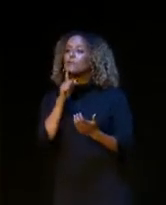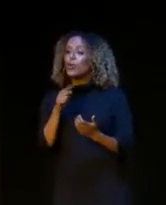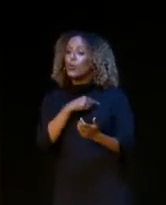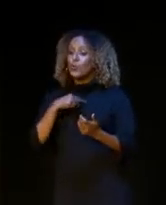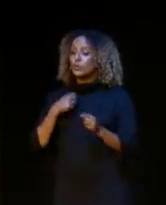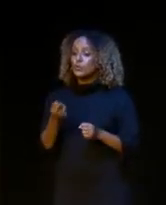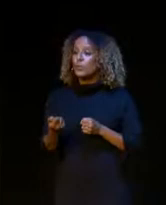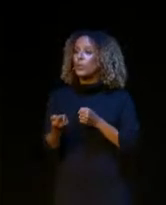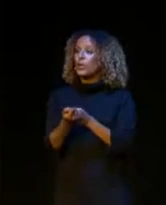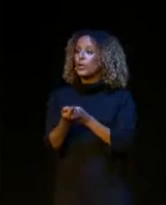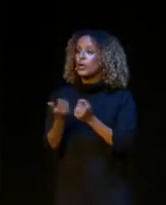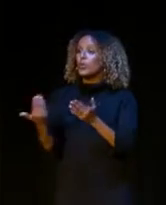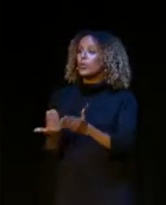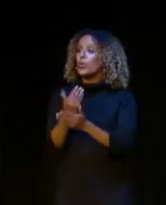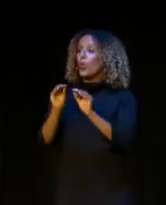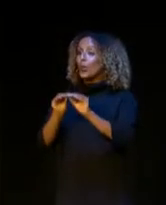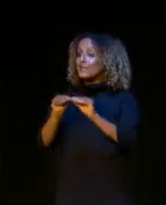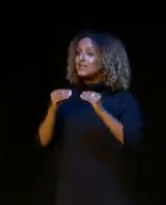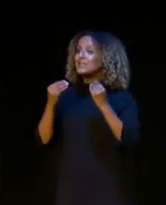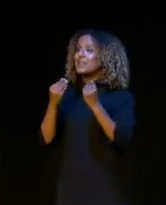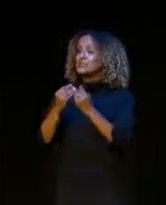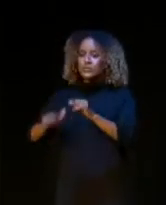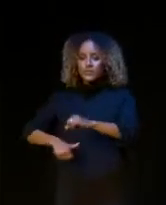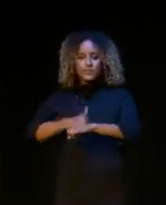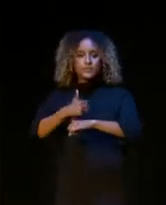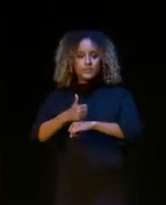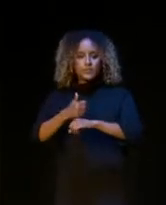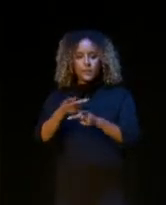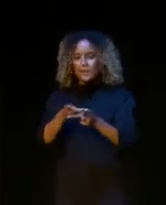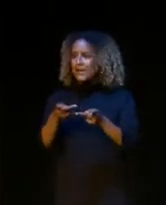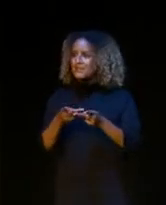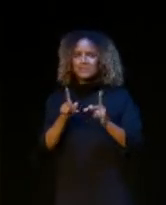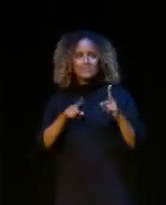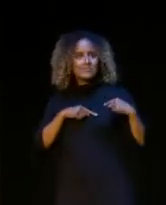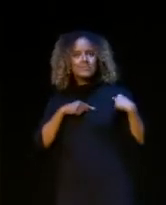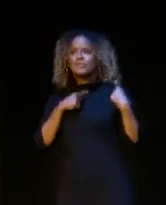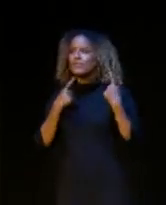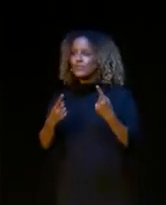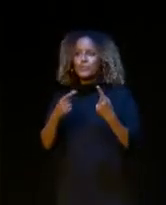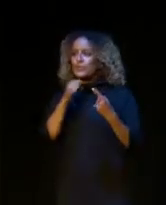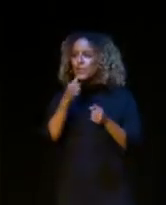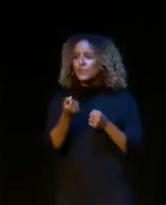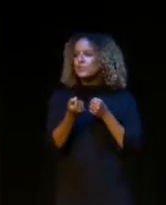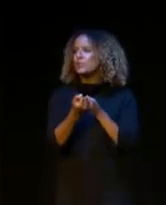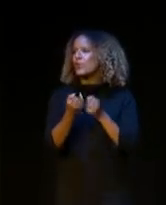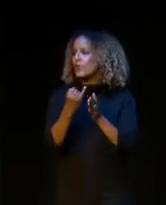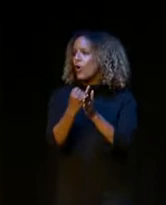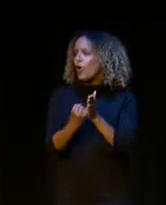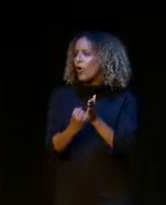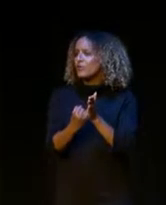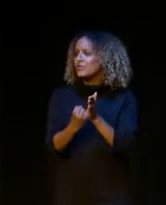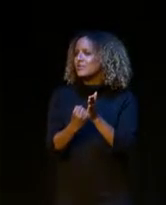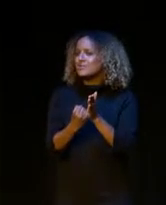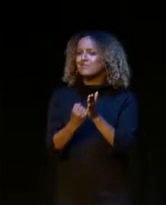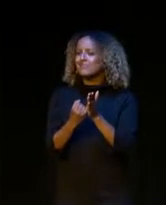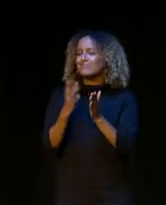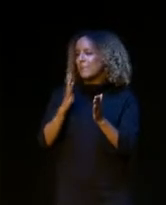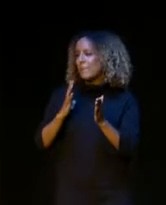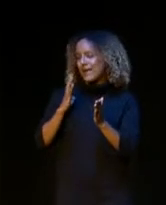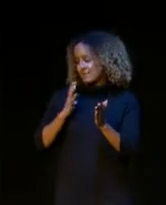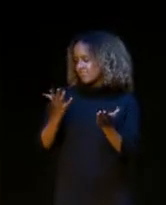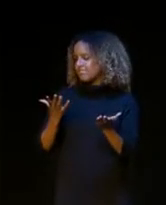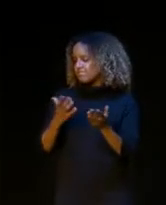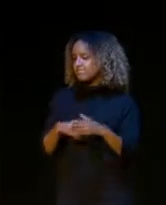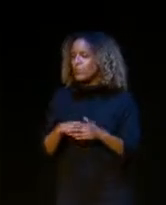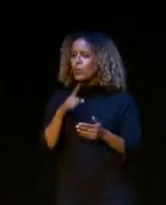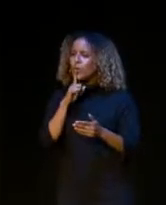that we're supporting new organizations in places that haven't supported the arts as strongly and